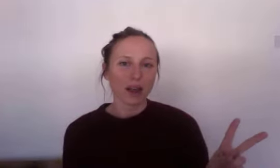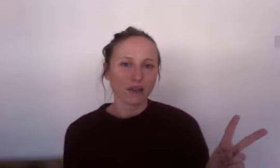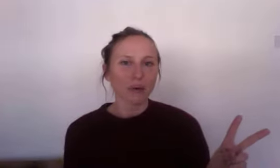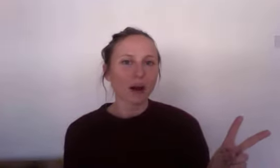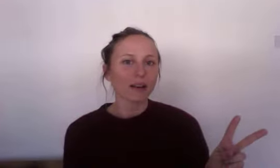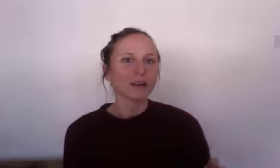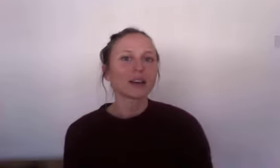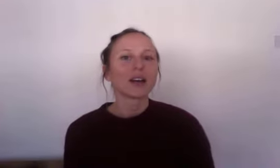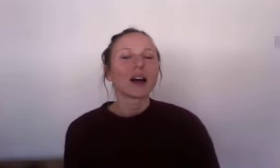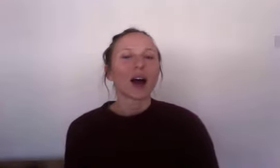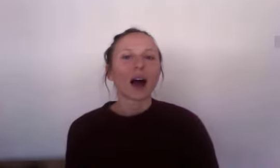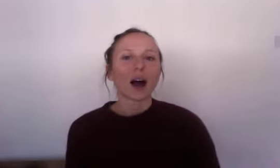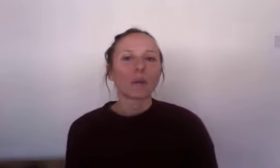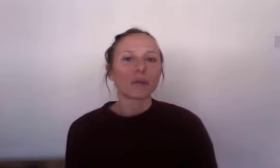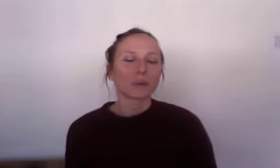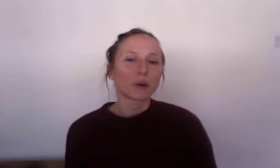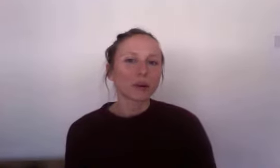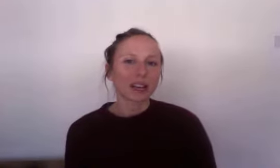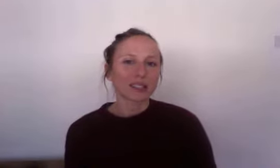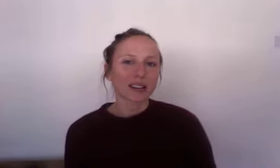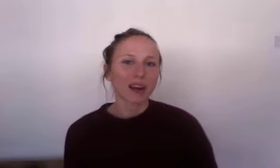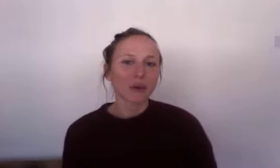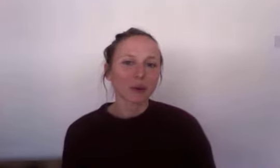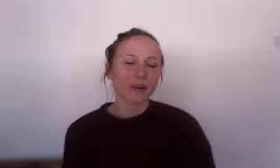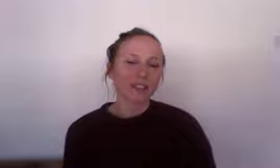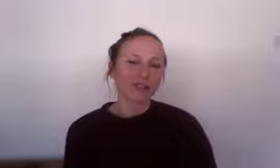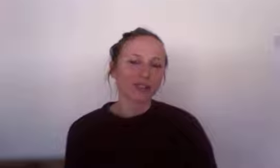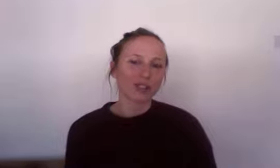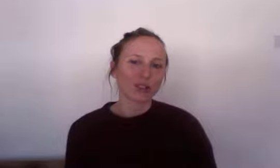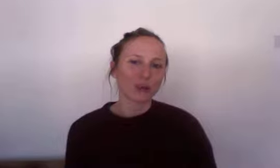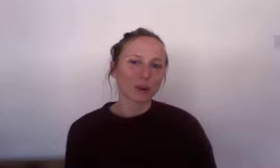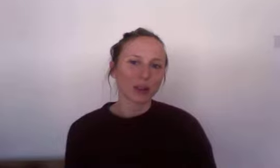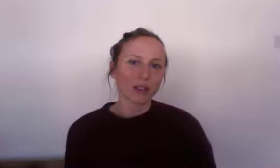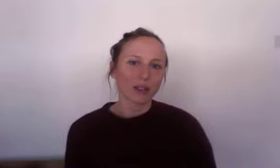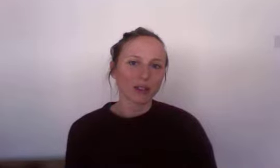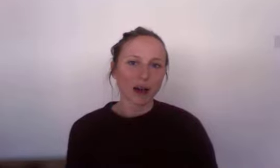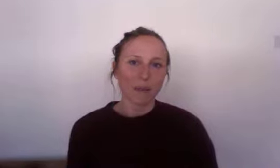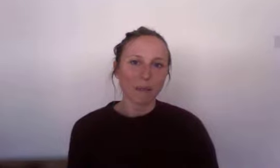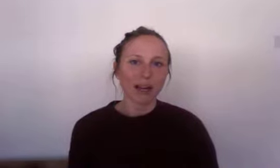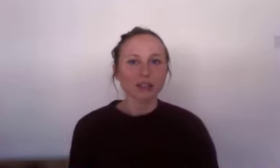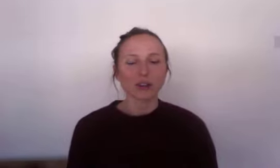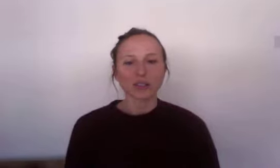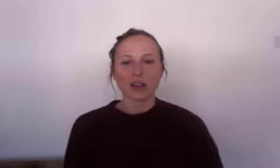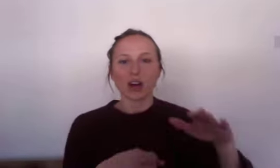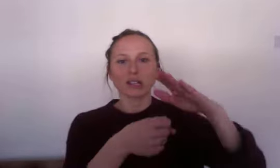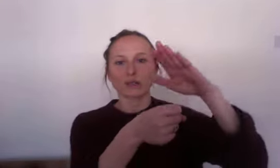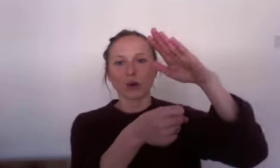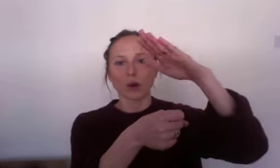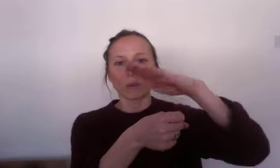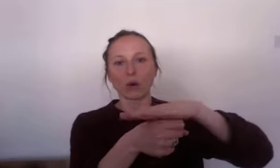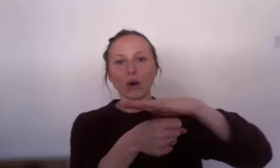everyone the more we get together we always introduce with some Makaton signs for more